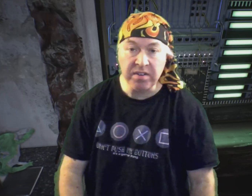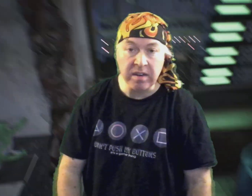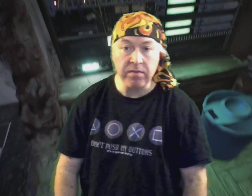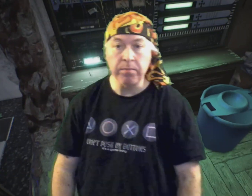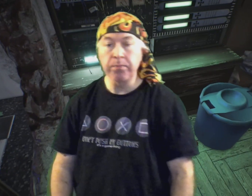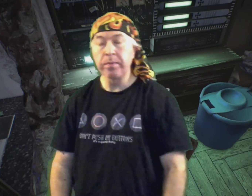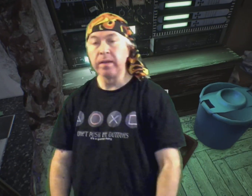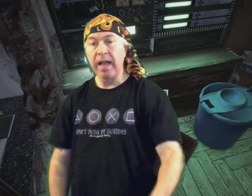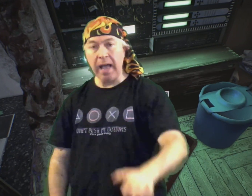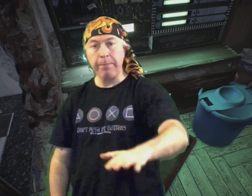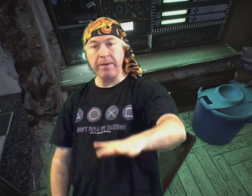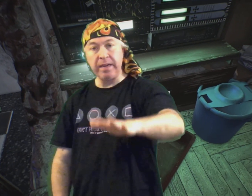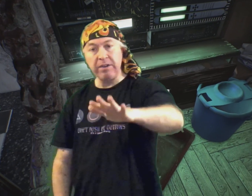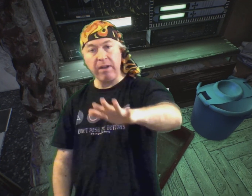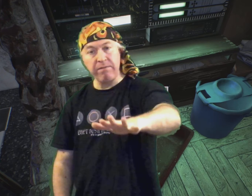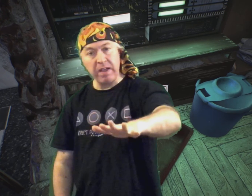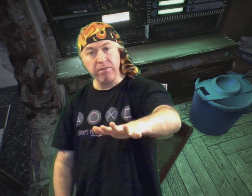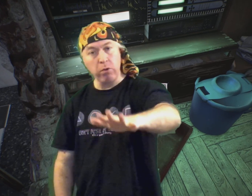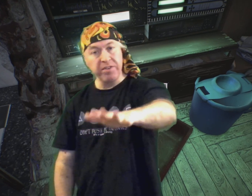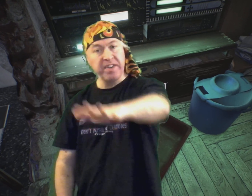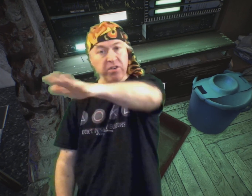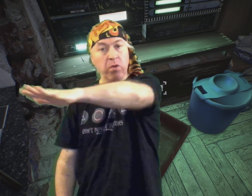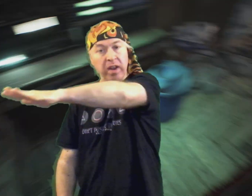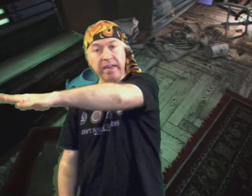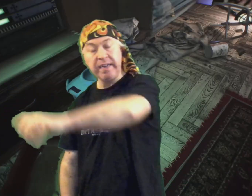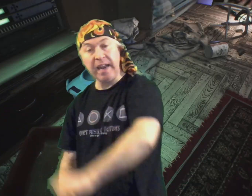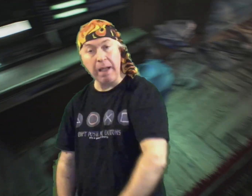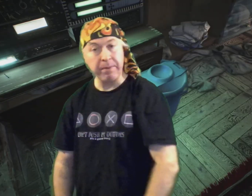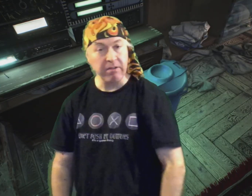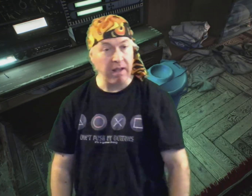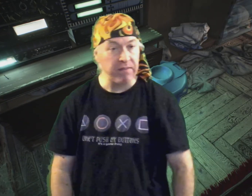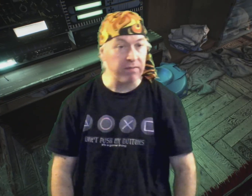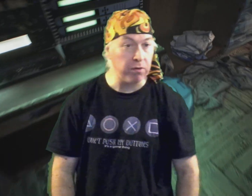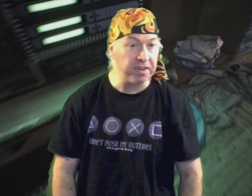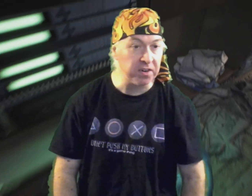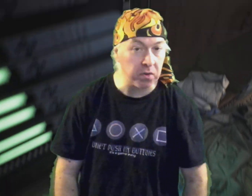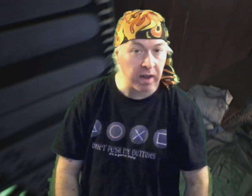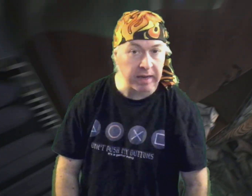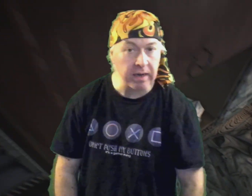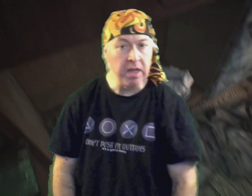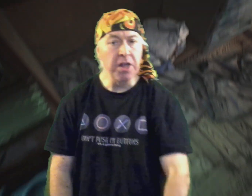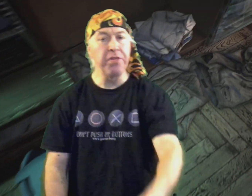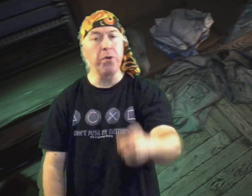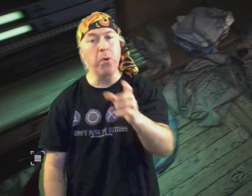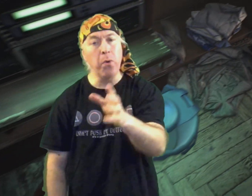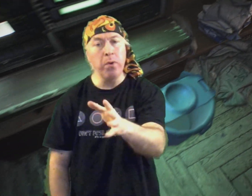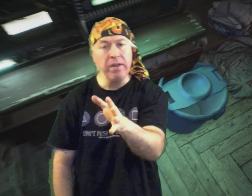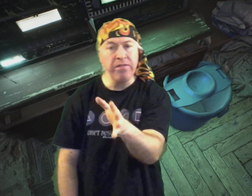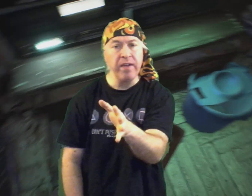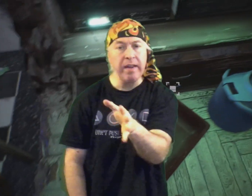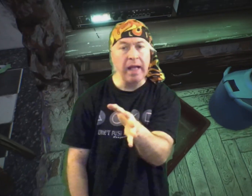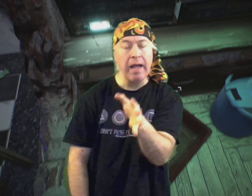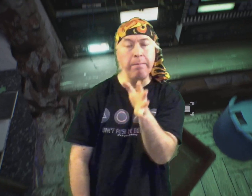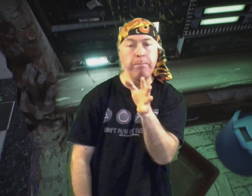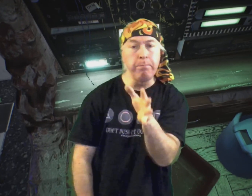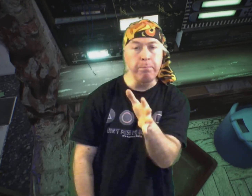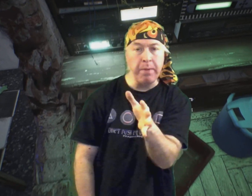stuff happening in Grand Theft Auto 6 online can happen in Grand Theft Auto 6 online. The only thing that I beg